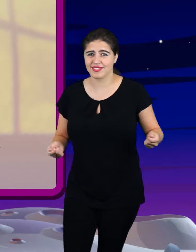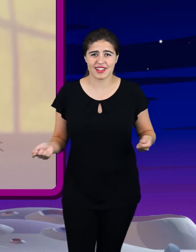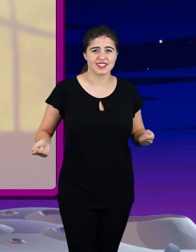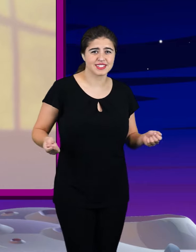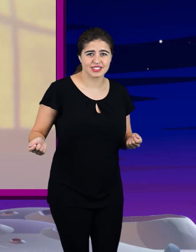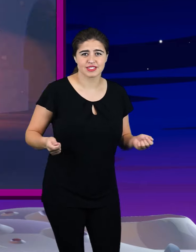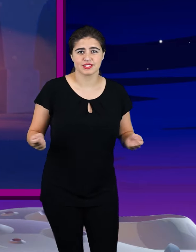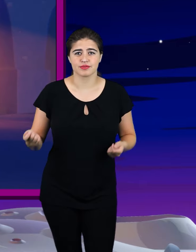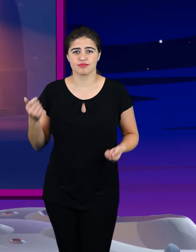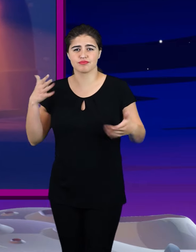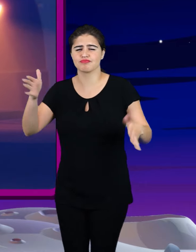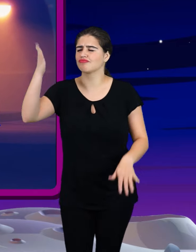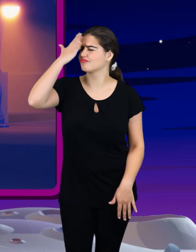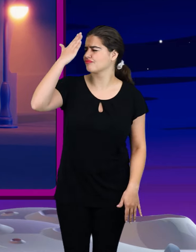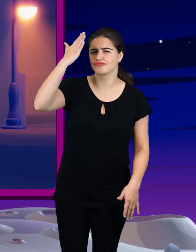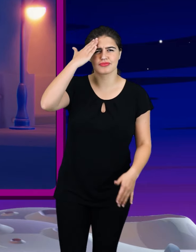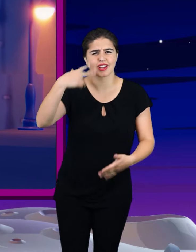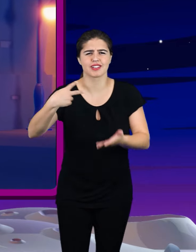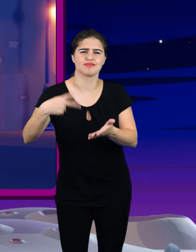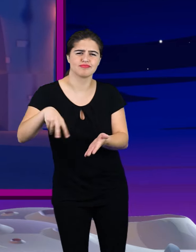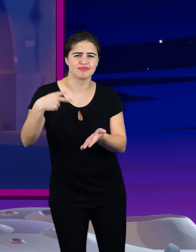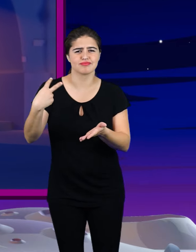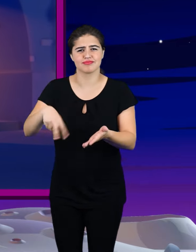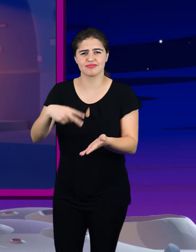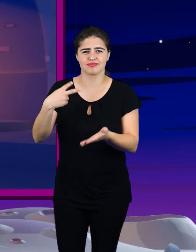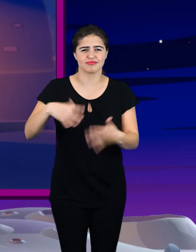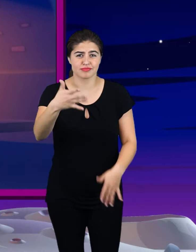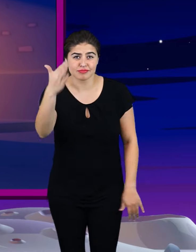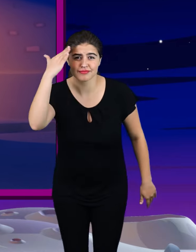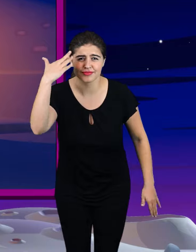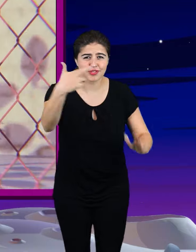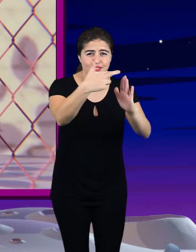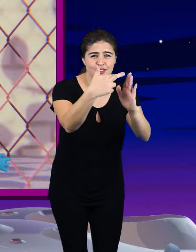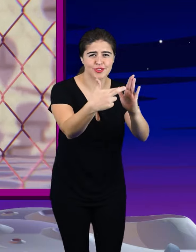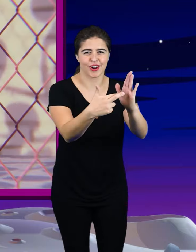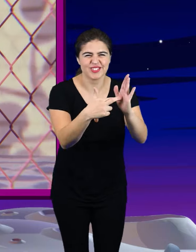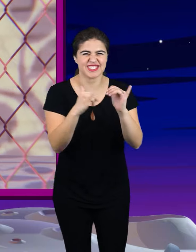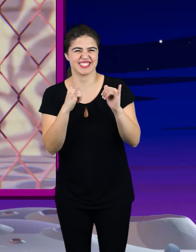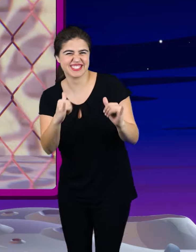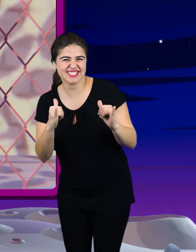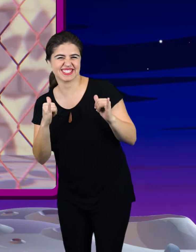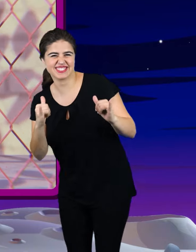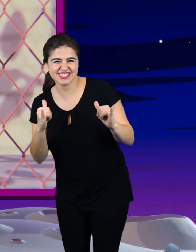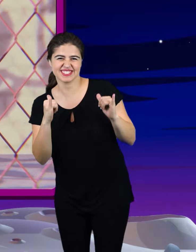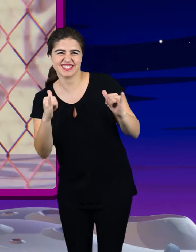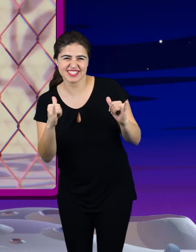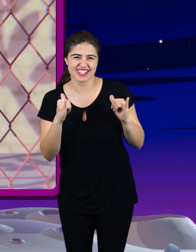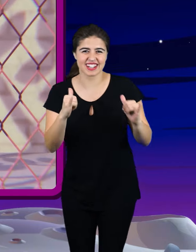We're no strangers to dance You know the rules You start to act